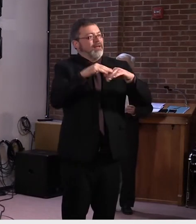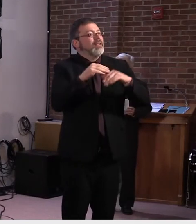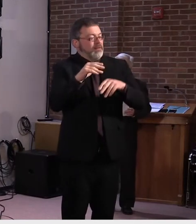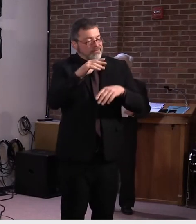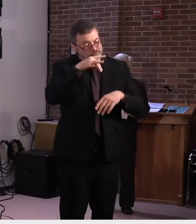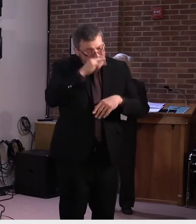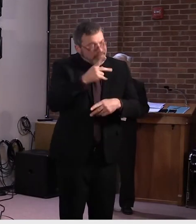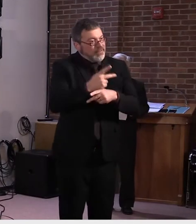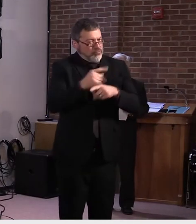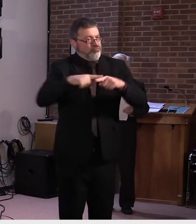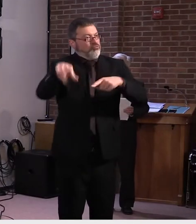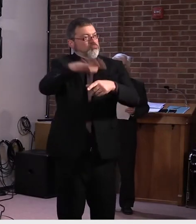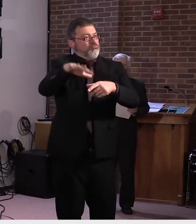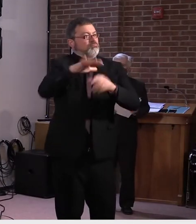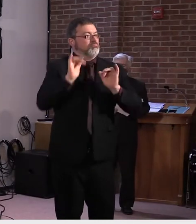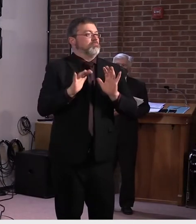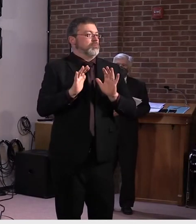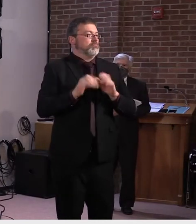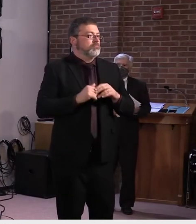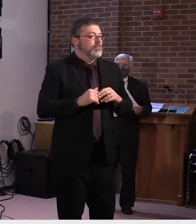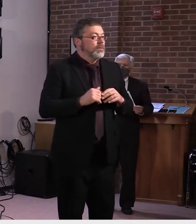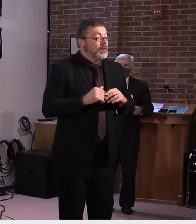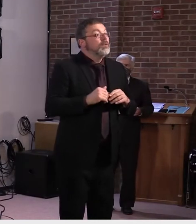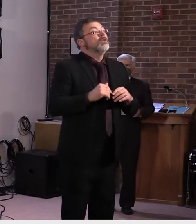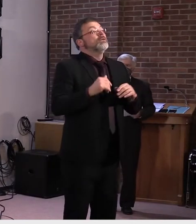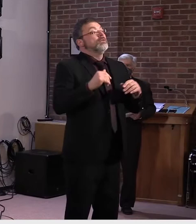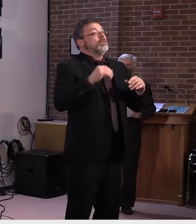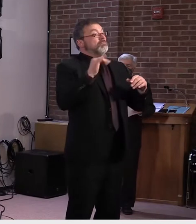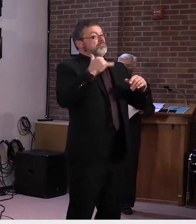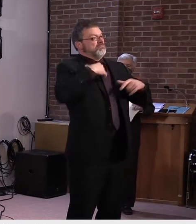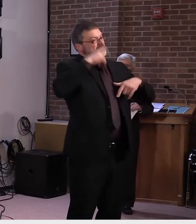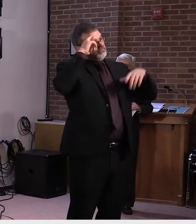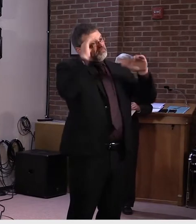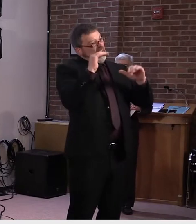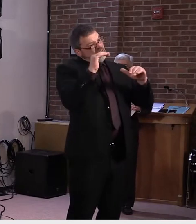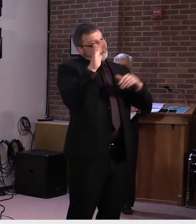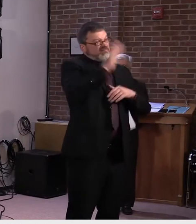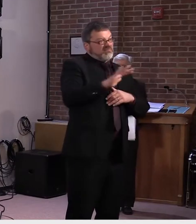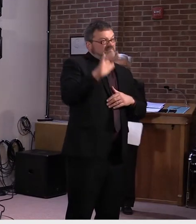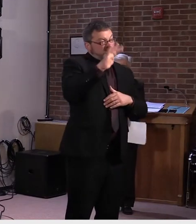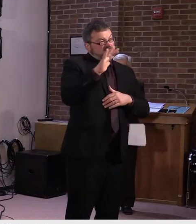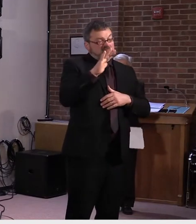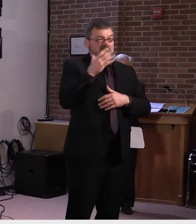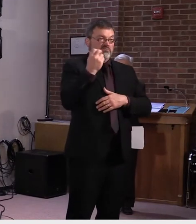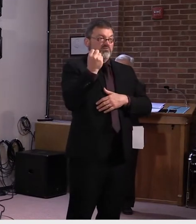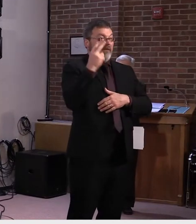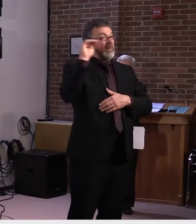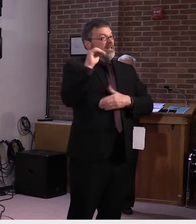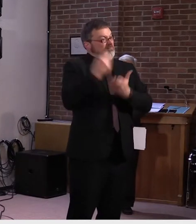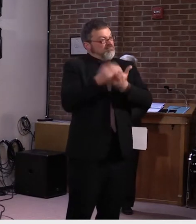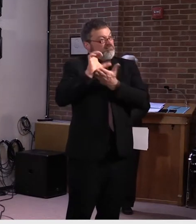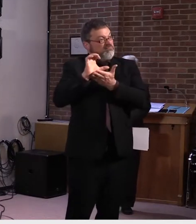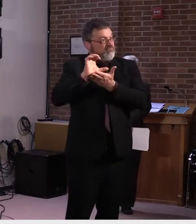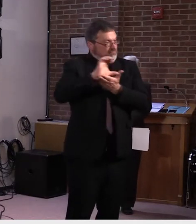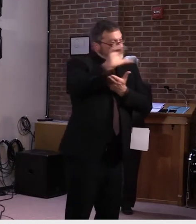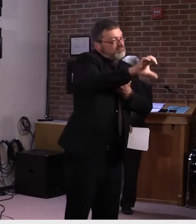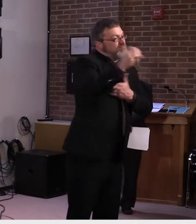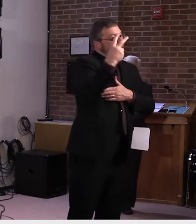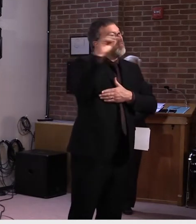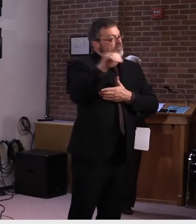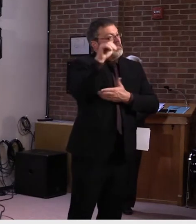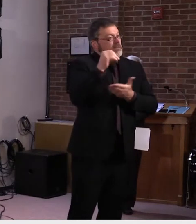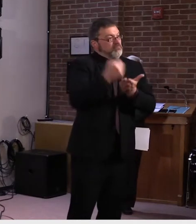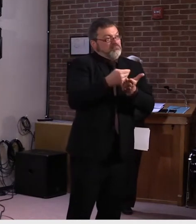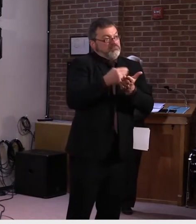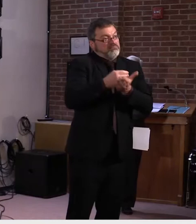12 million of federal relief dollars to be used on this initiative. And finally, I want to go back to the